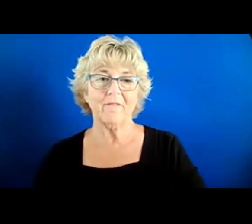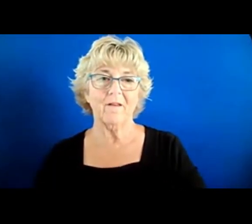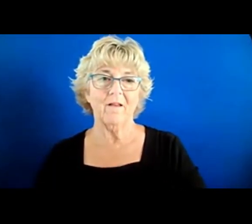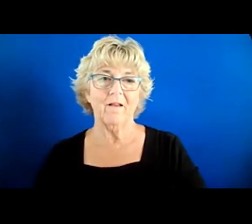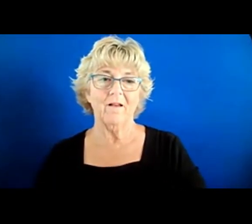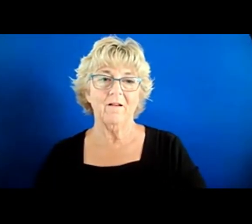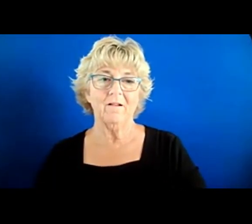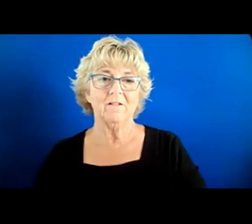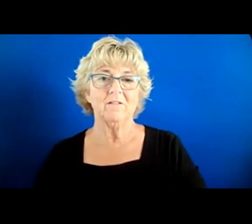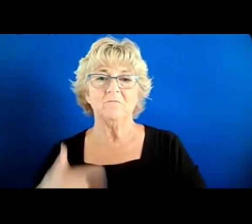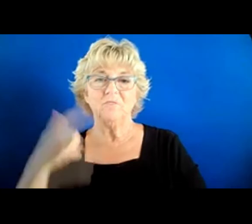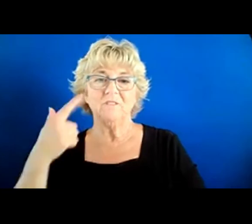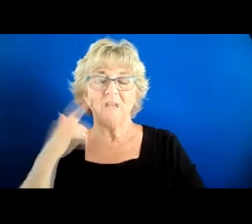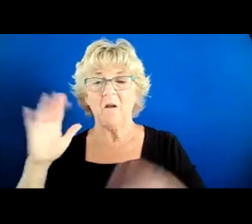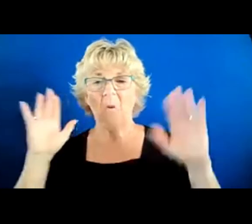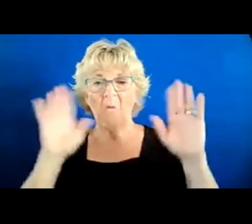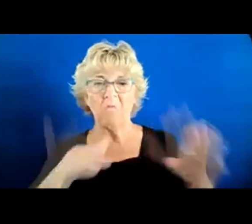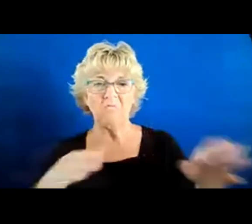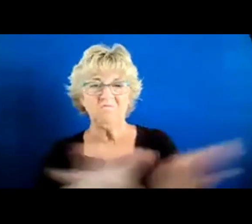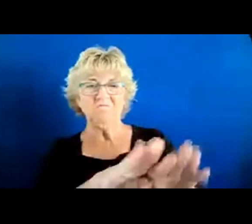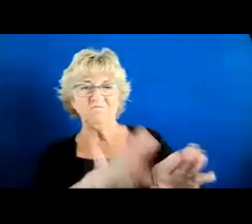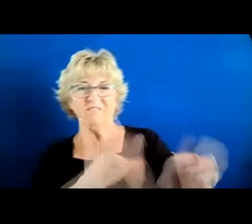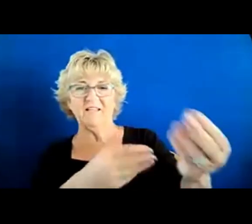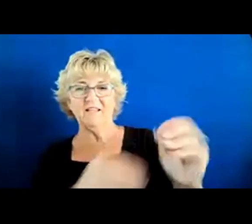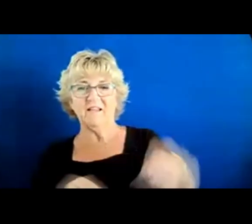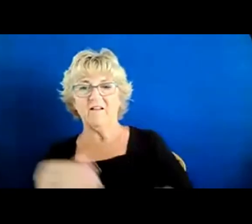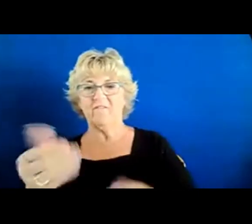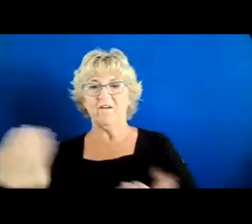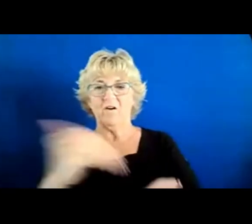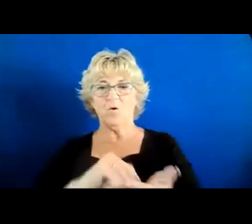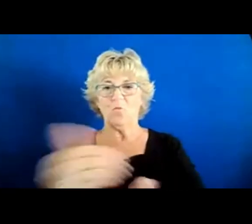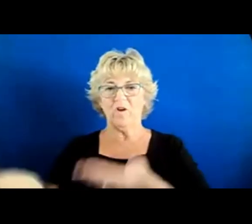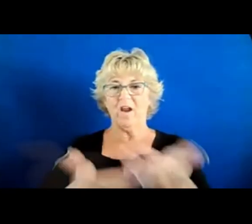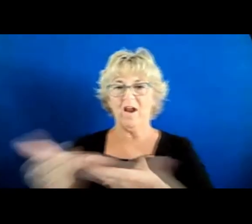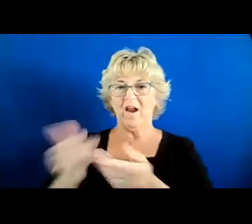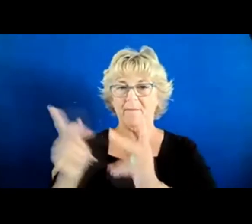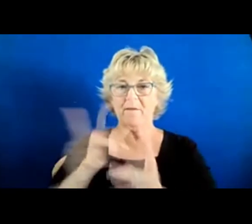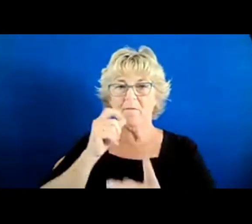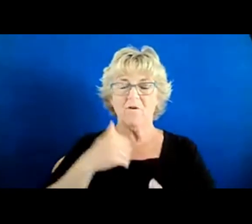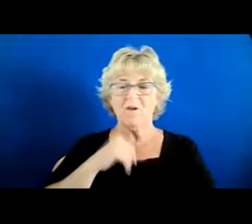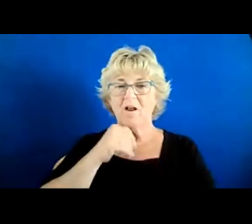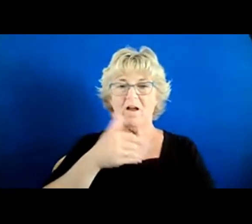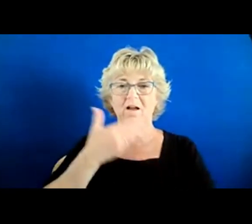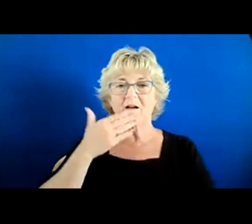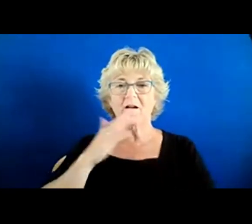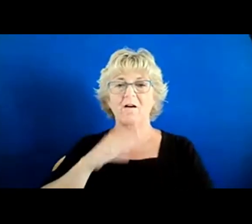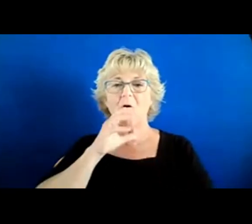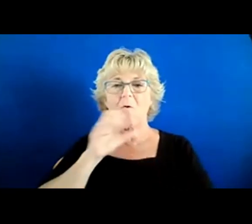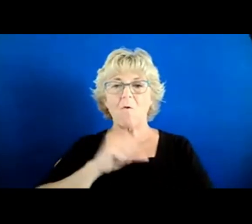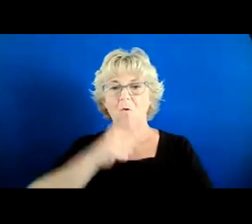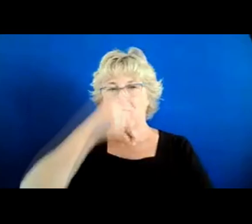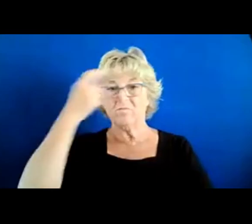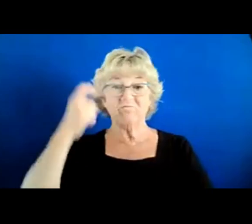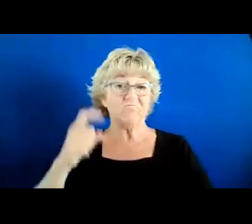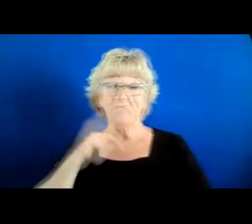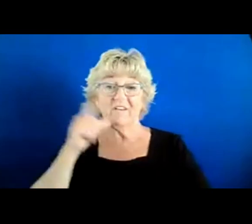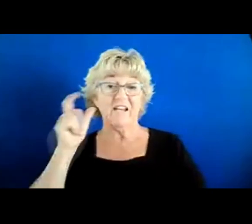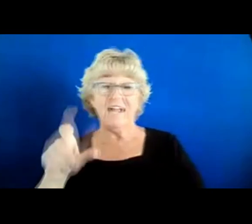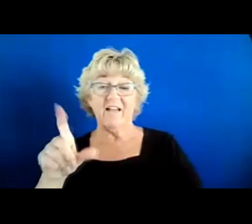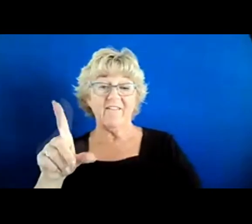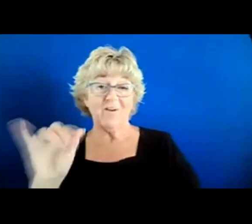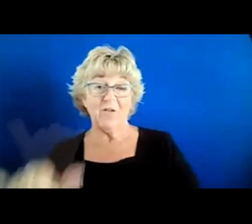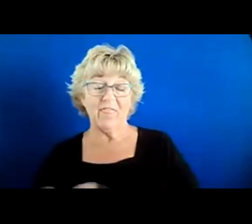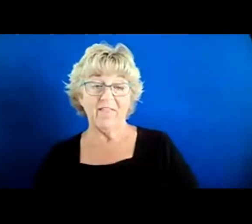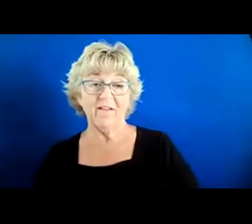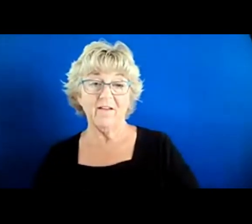well, let's close that office. It's really bad. Let's rehire new people that don't have these memories. None of that was available. So what we had to do